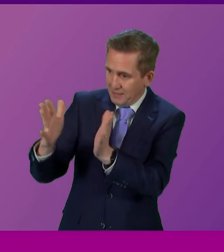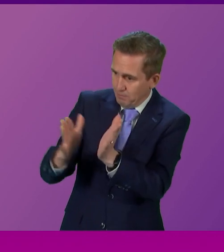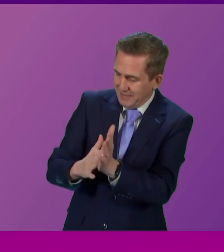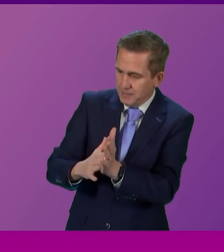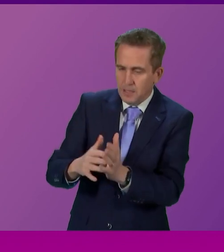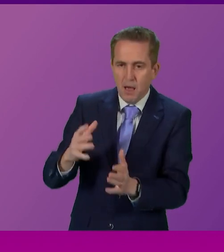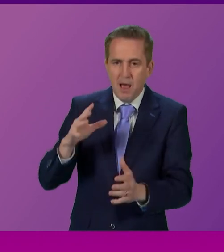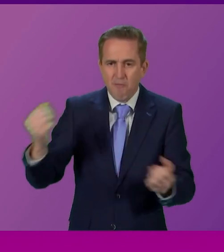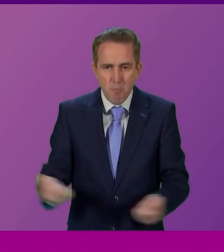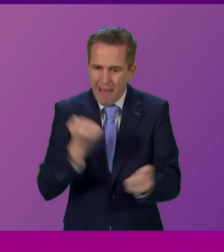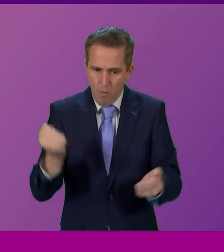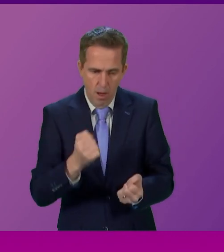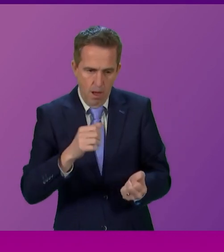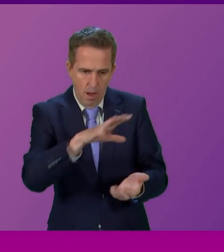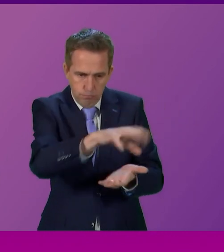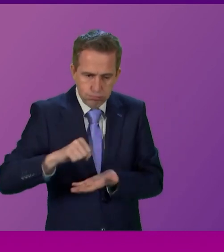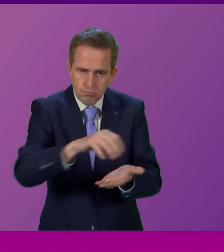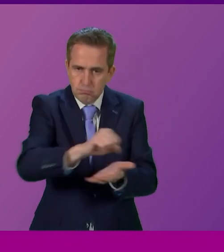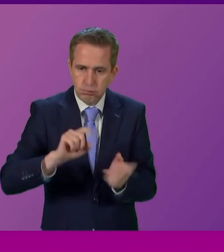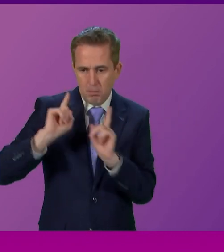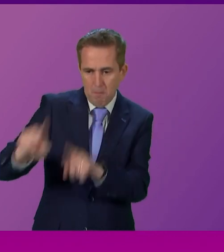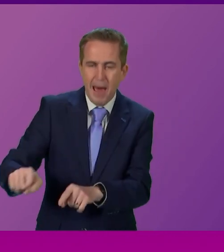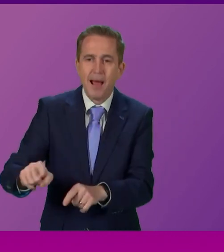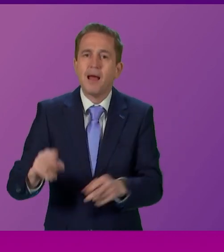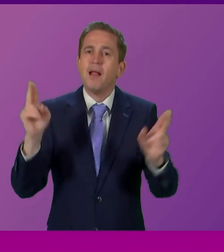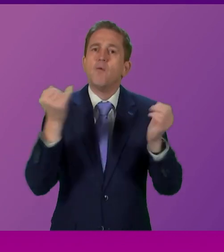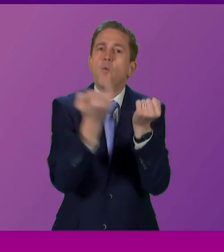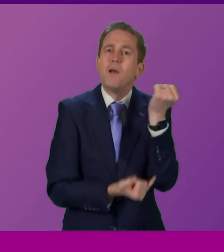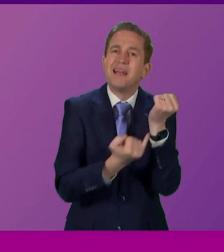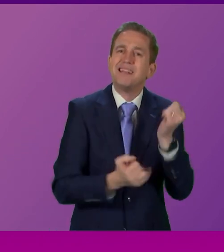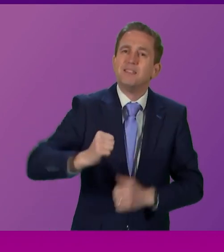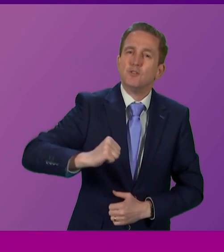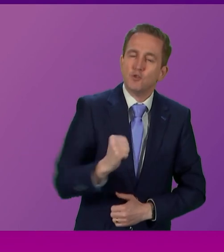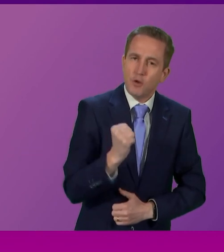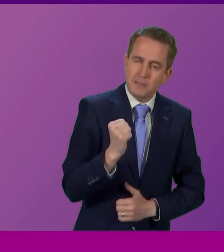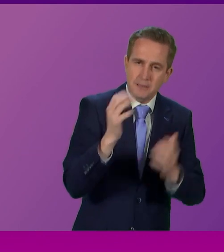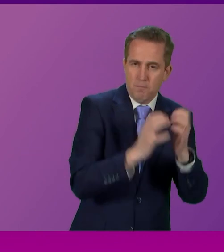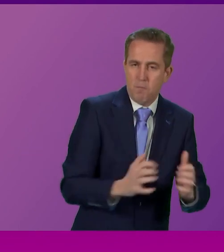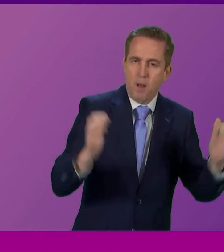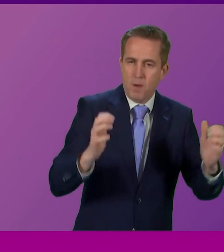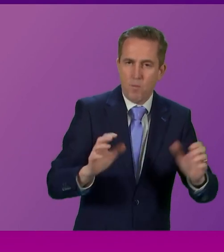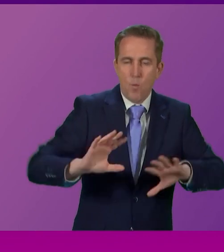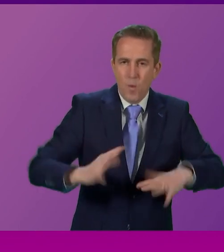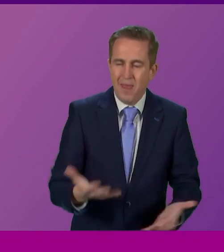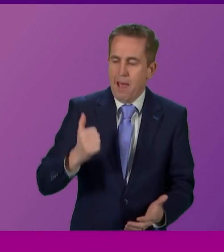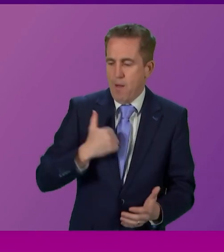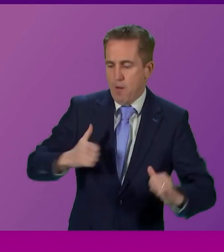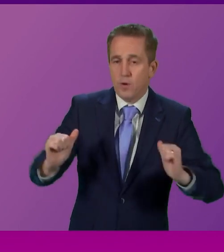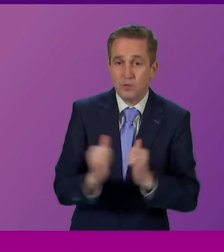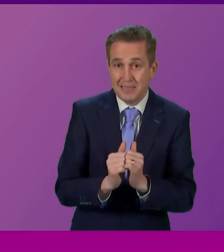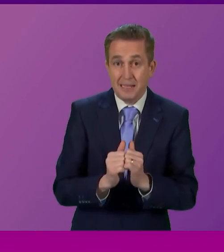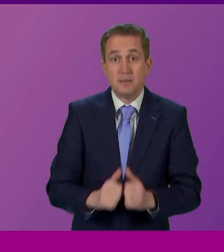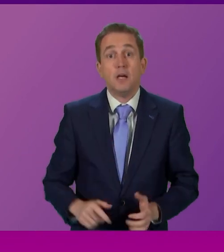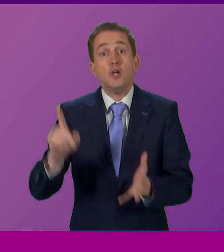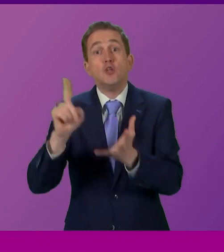legislation changing and limiting this Parliament's powers again and again without our consent. And now, we have the UK